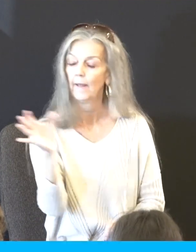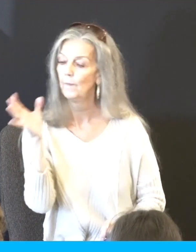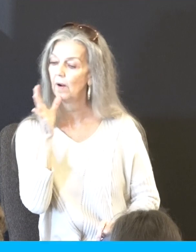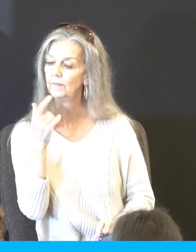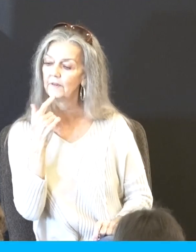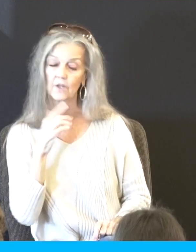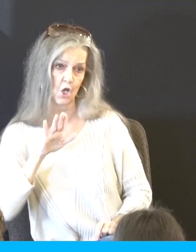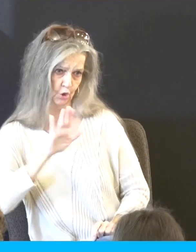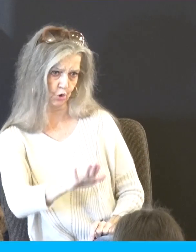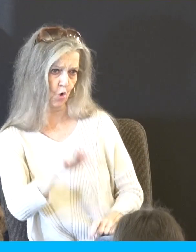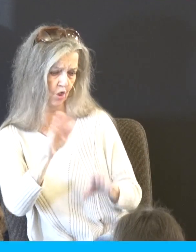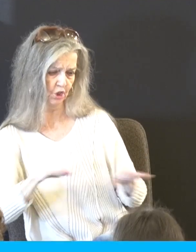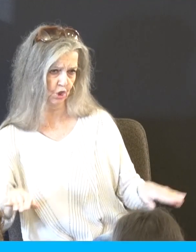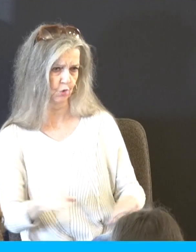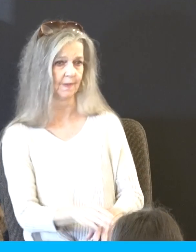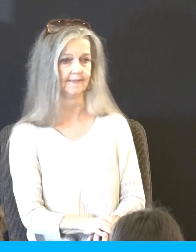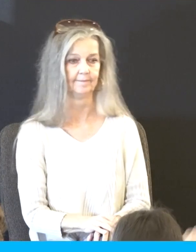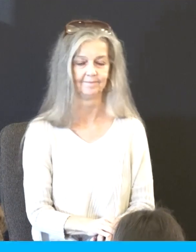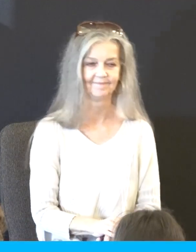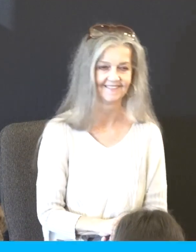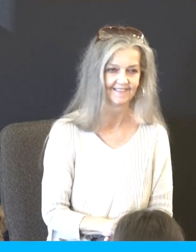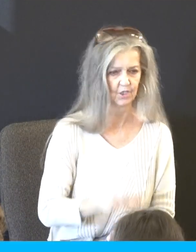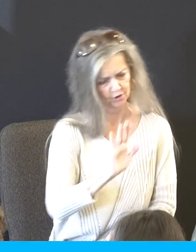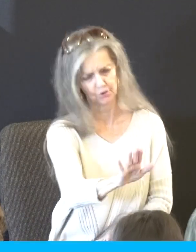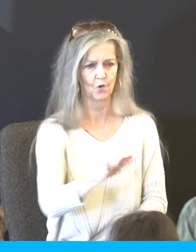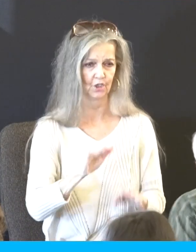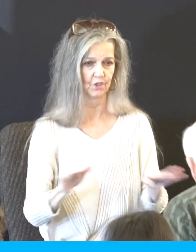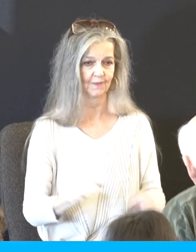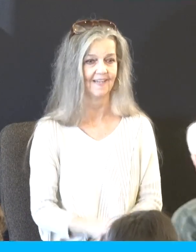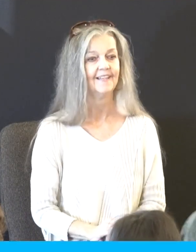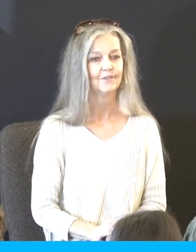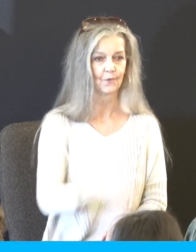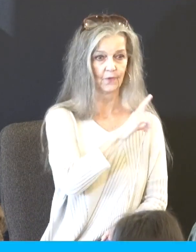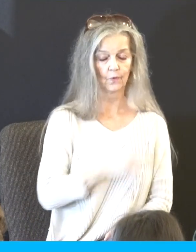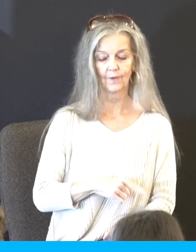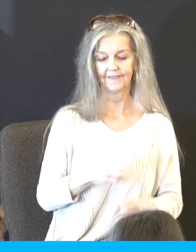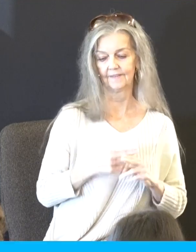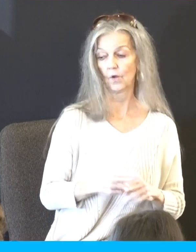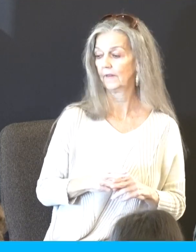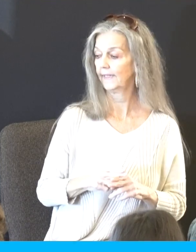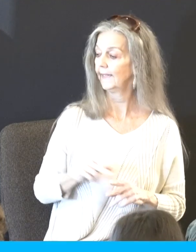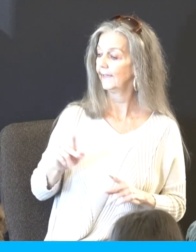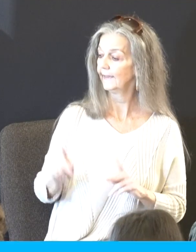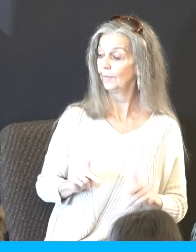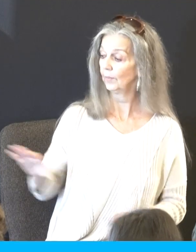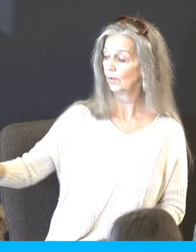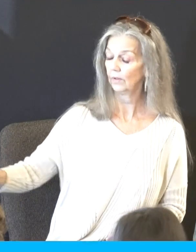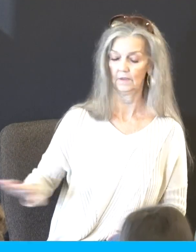this sort of shuffleboard game where the Lord is pushing to Moses the children of Israel and Moses will push the children of Israel back to the Lord. And this is something that